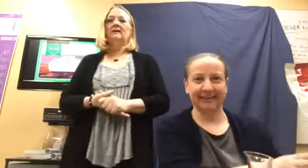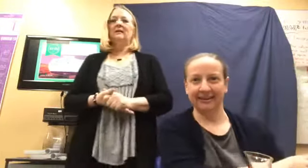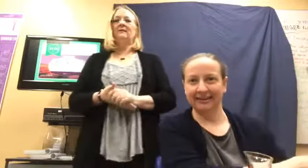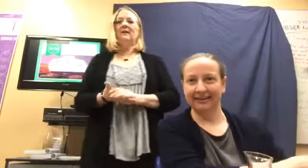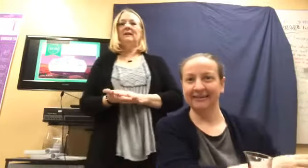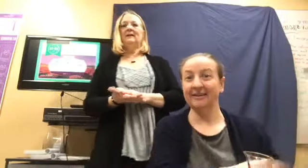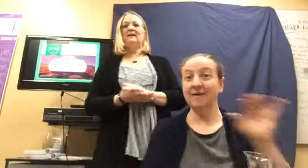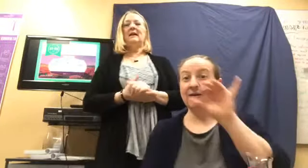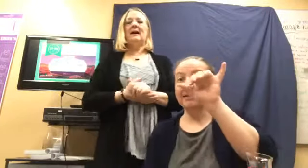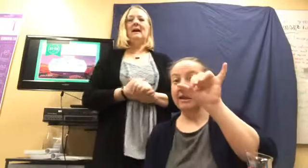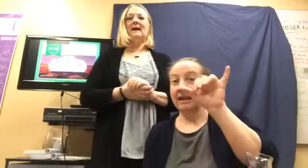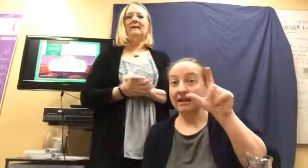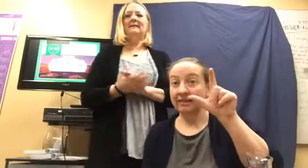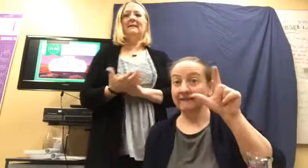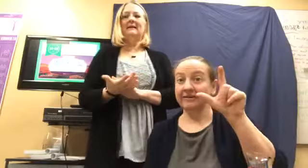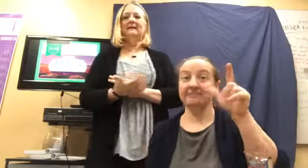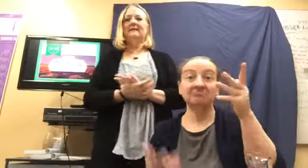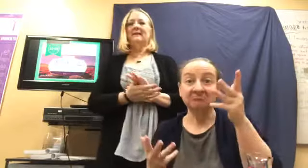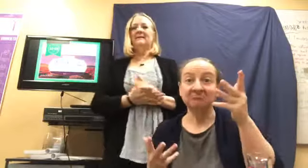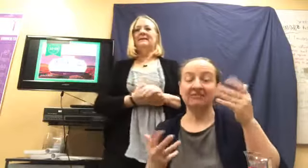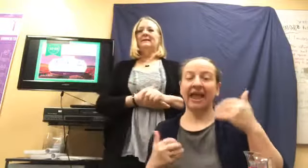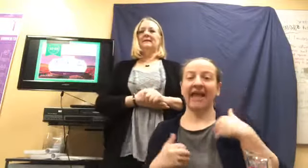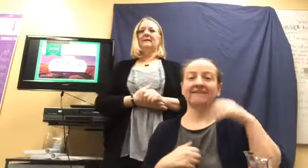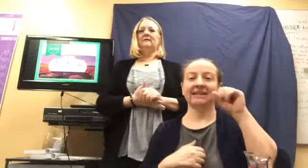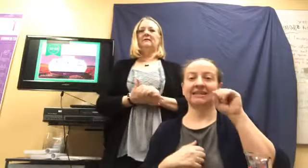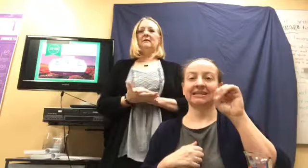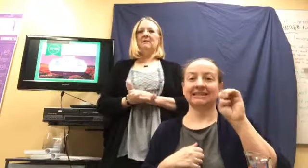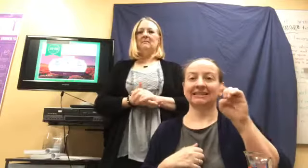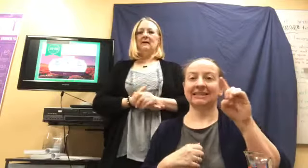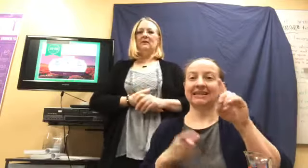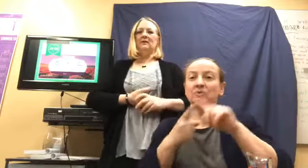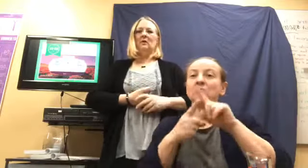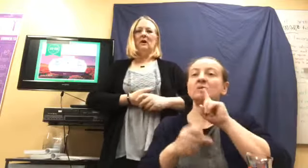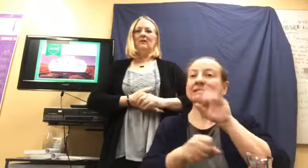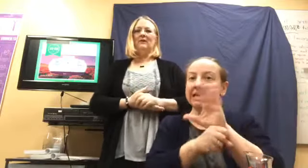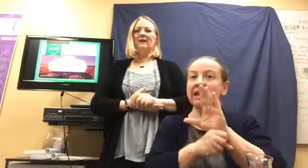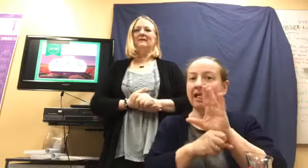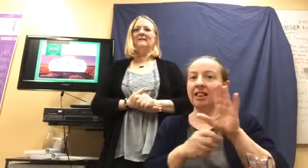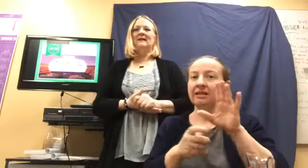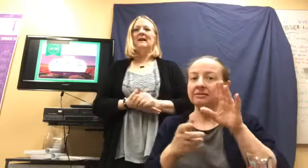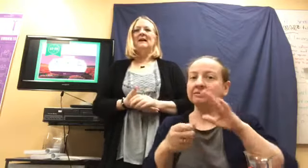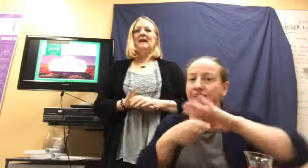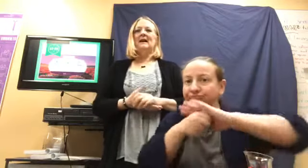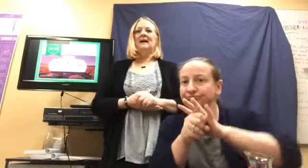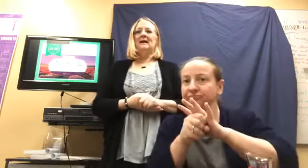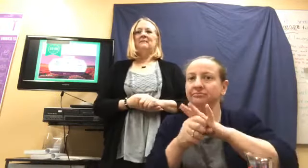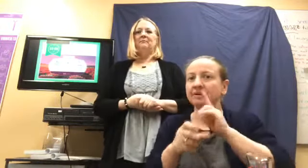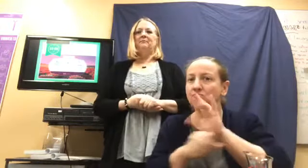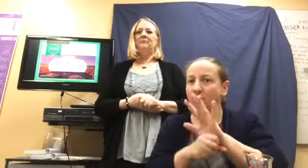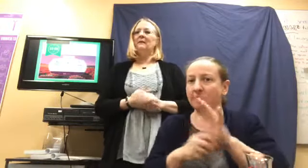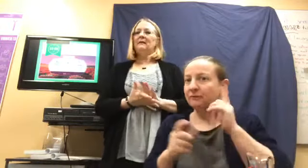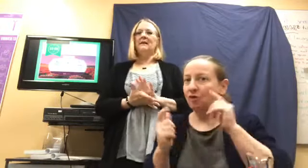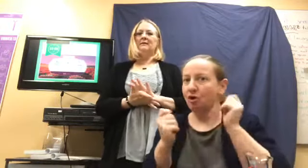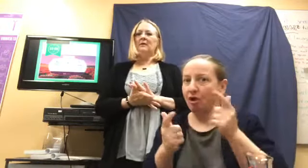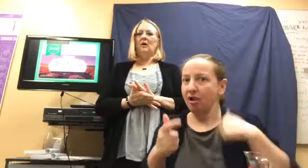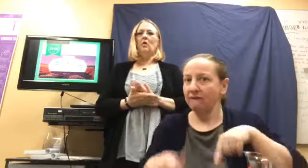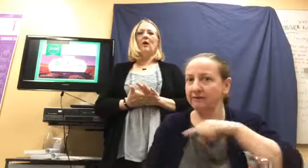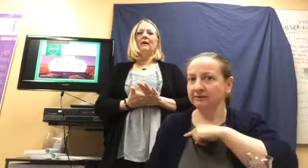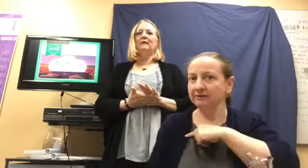Living has a seed to seal commitment to all of us. Um, the oils